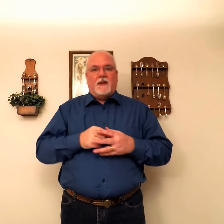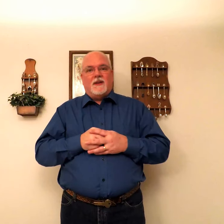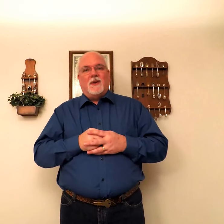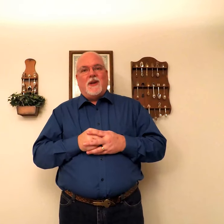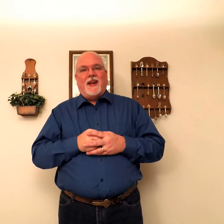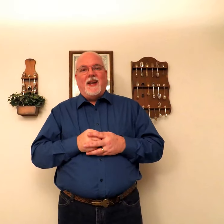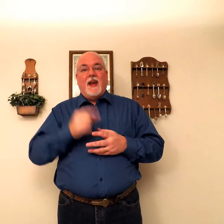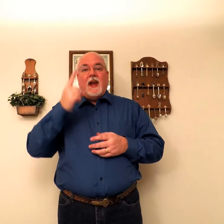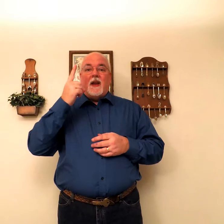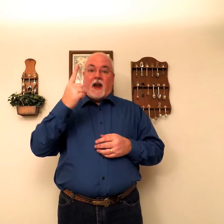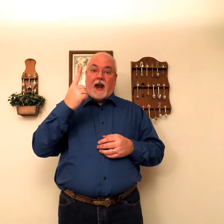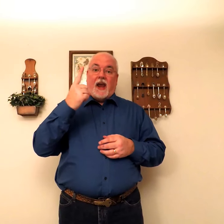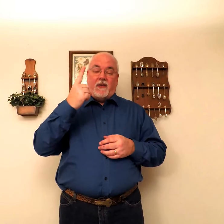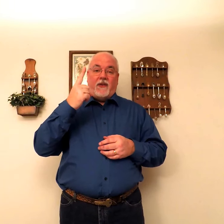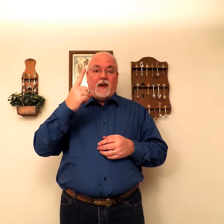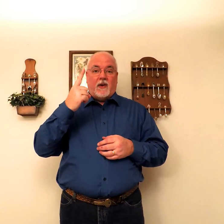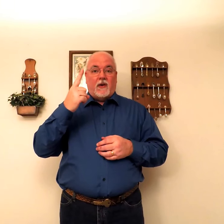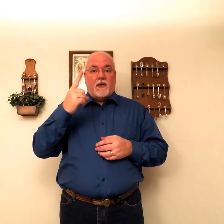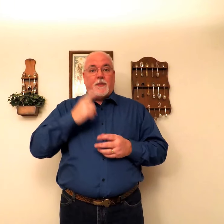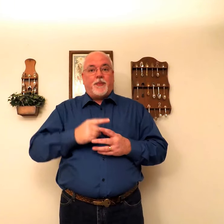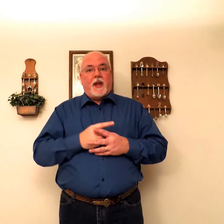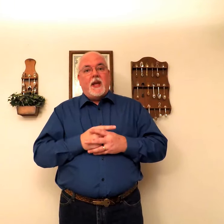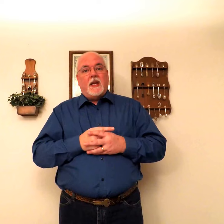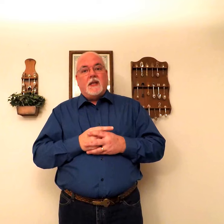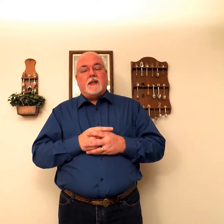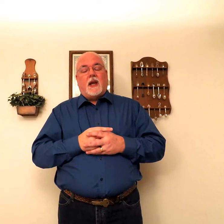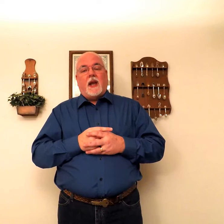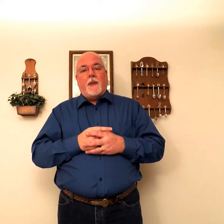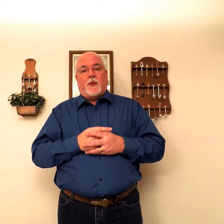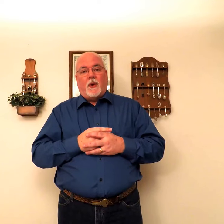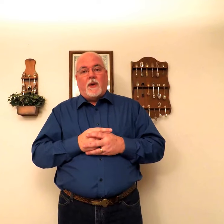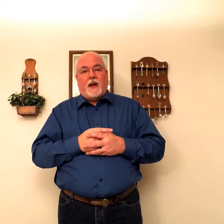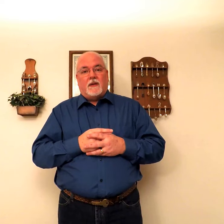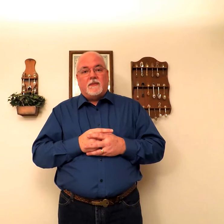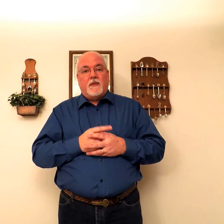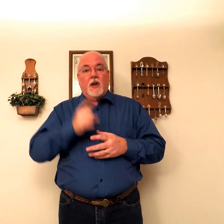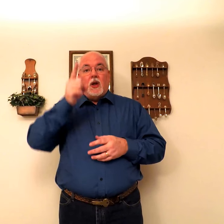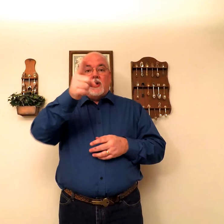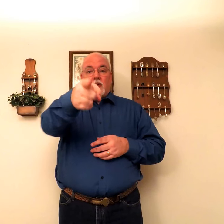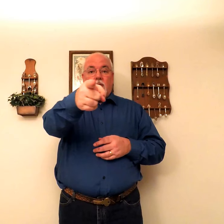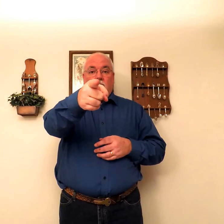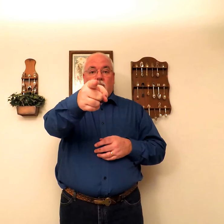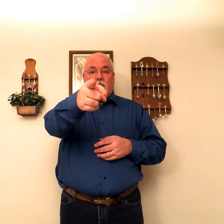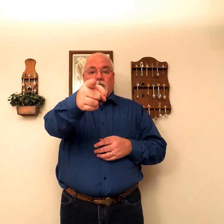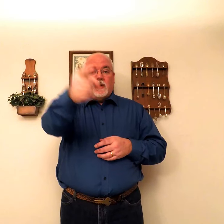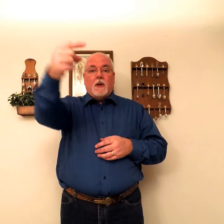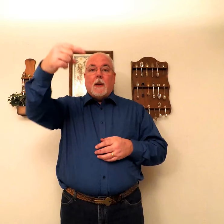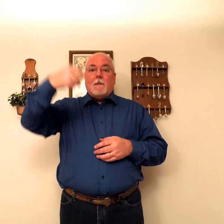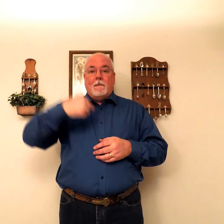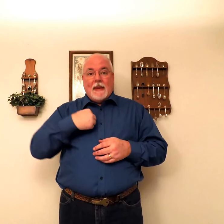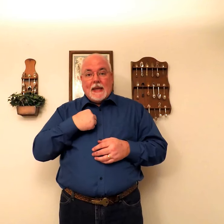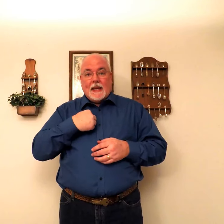Okay. A finger is a pronoun. You. Me.